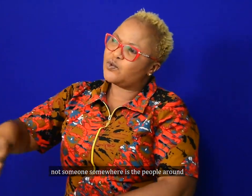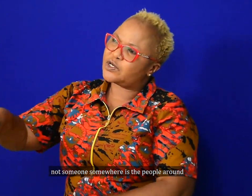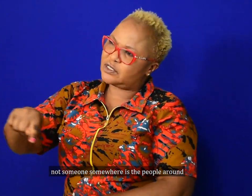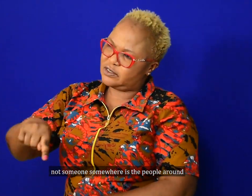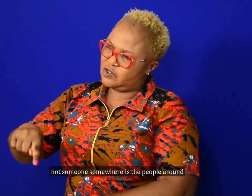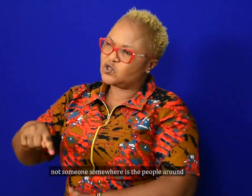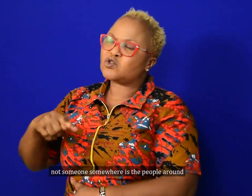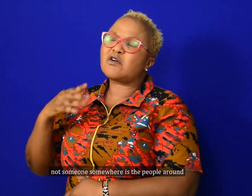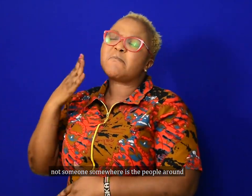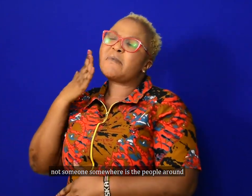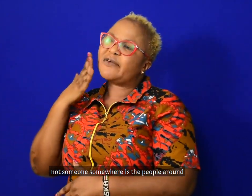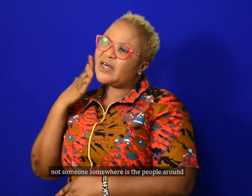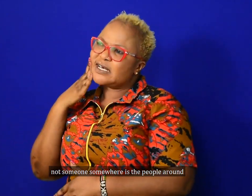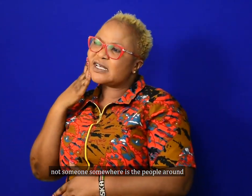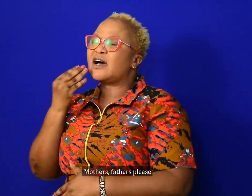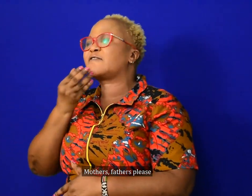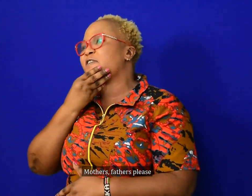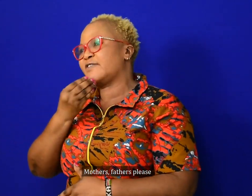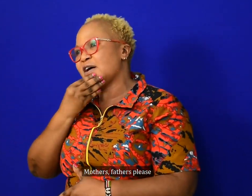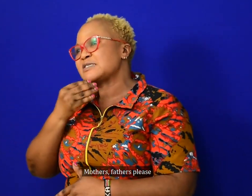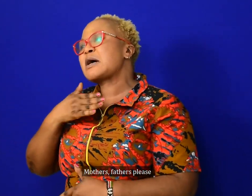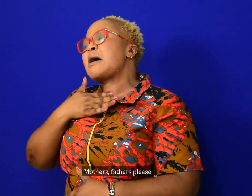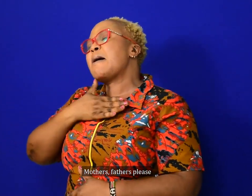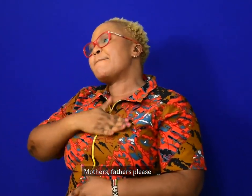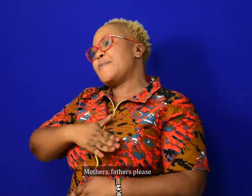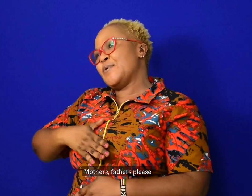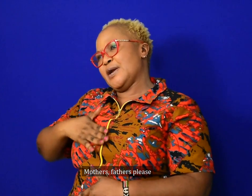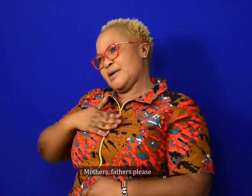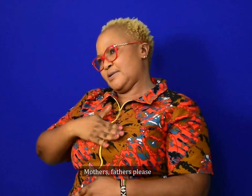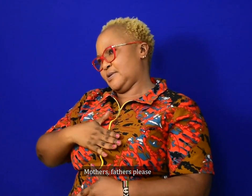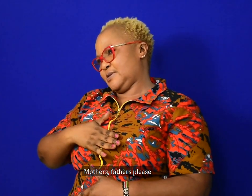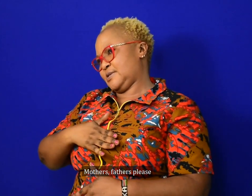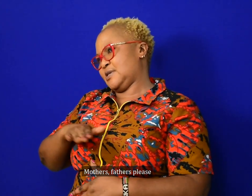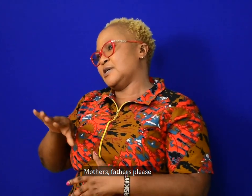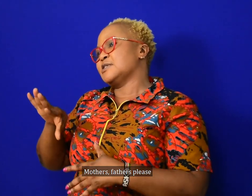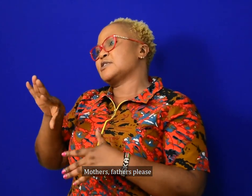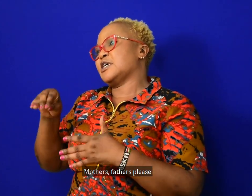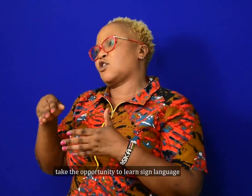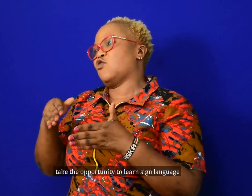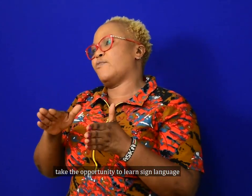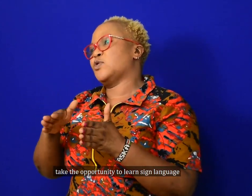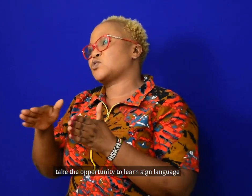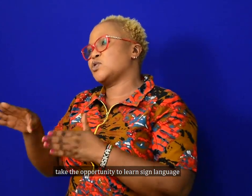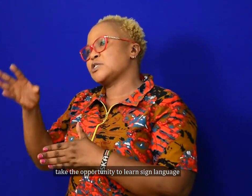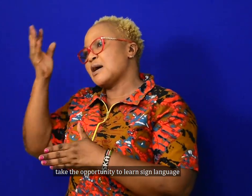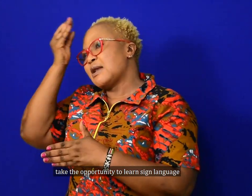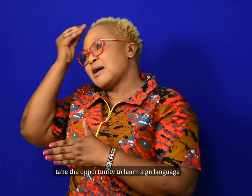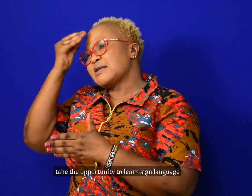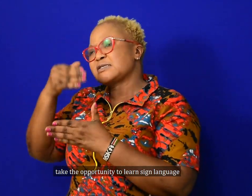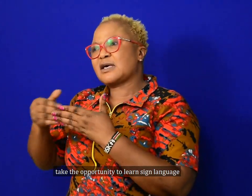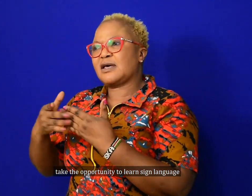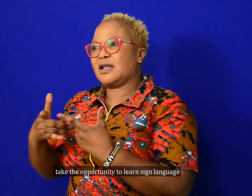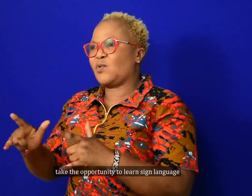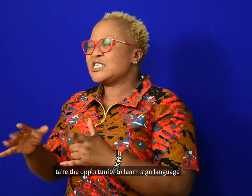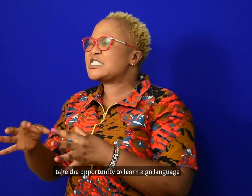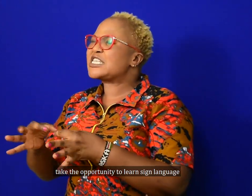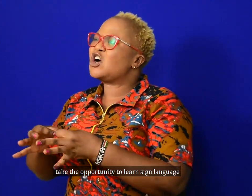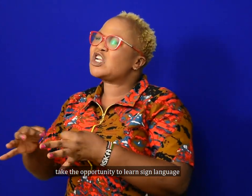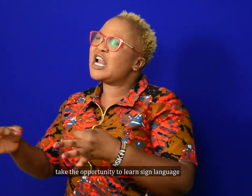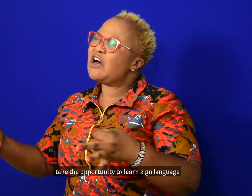always people around. Mothers, fathers, please, take the opportunity to learn sign language.